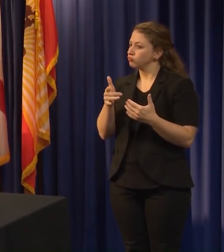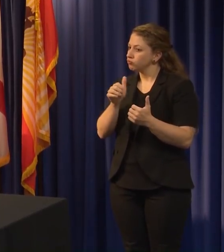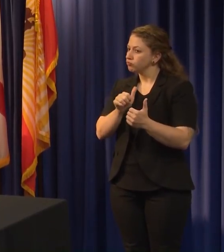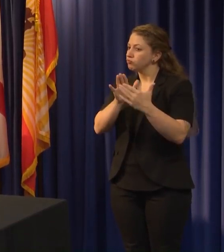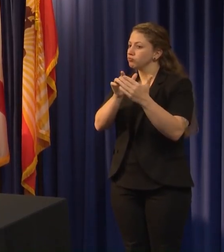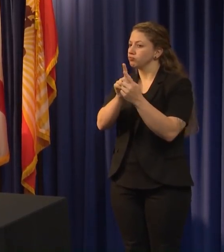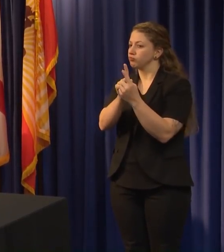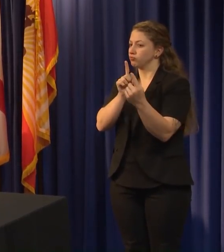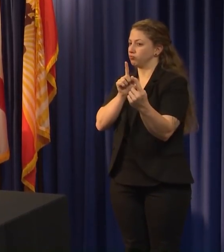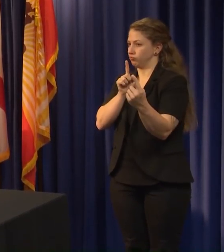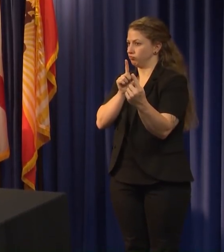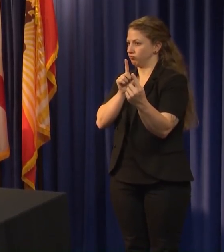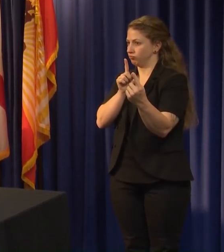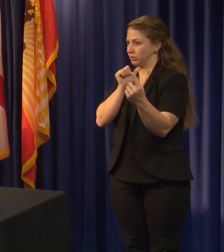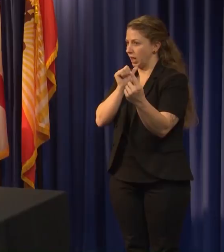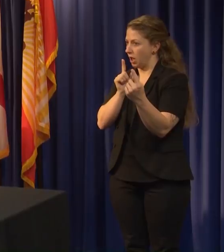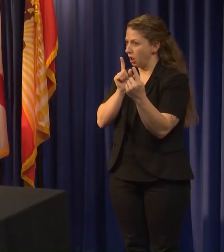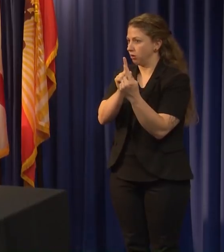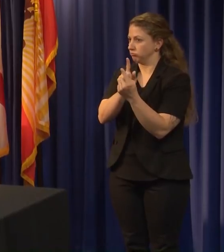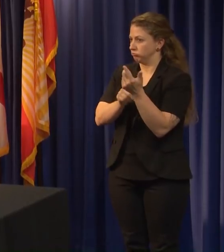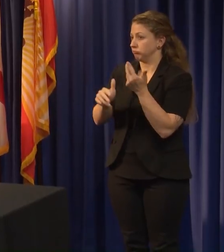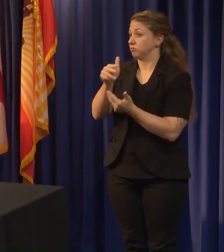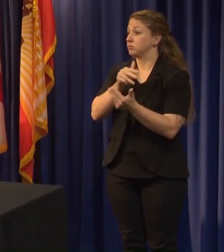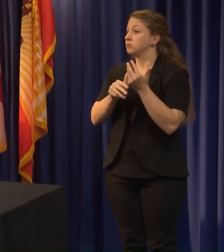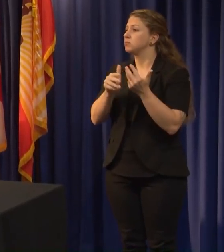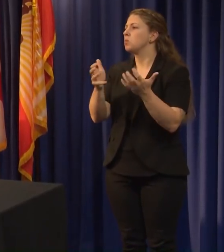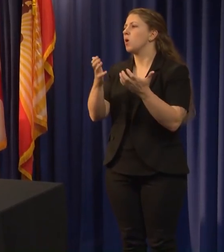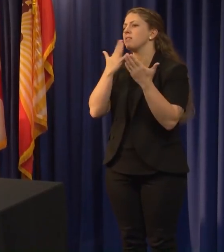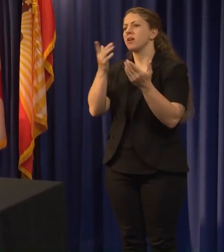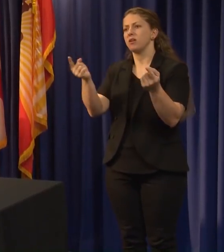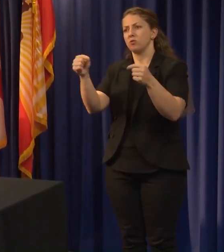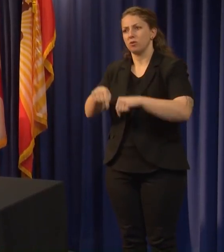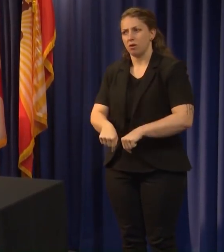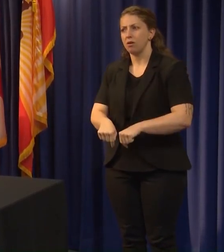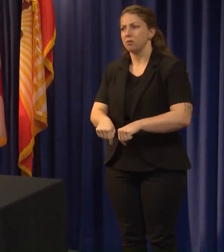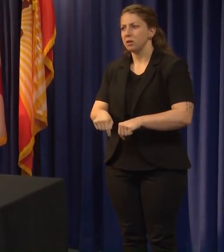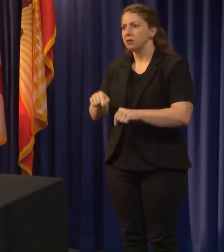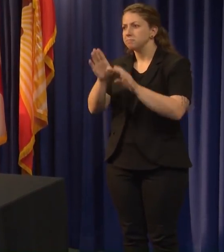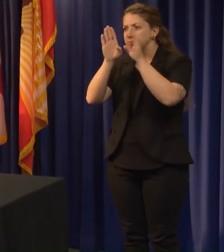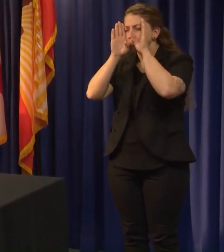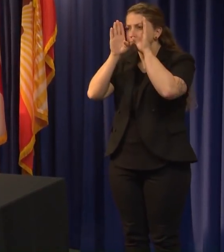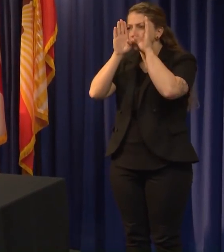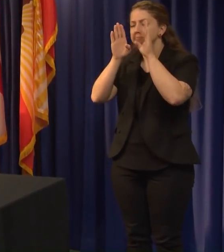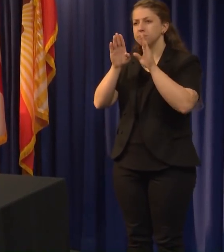I want to thank you all for being here to cover this today and make sure we keep our citizens informed.